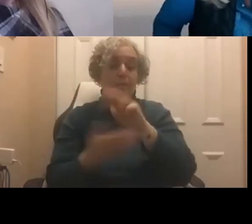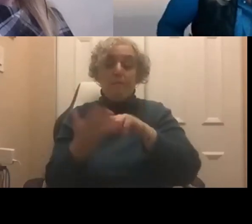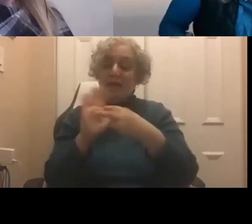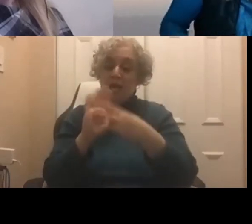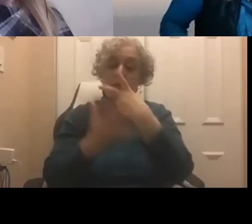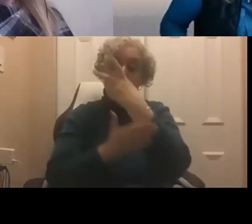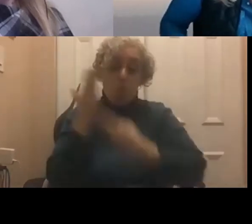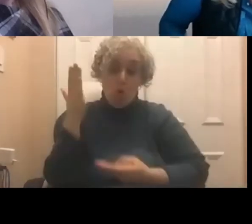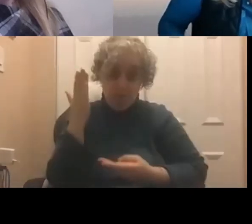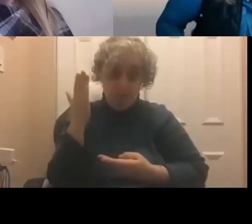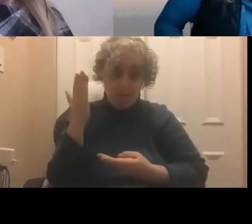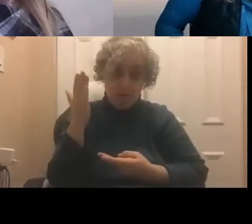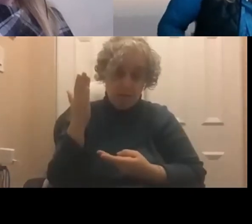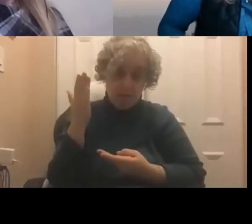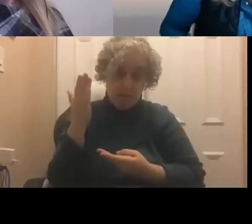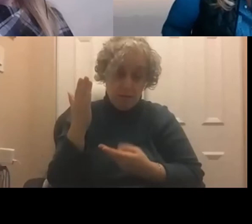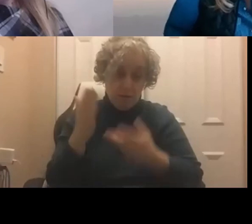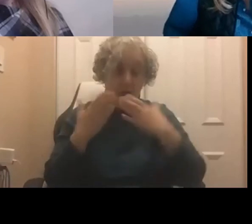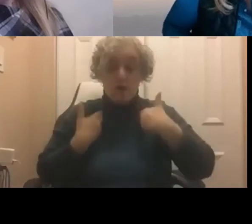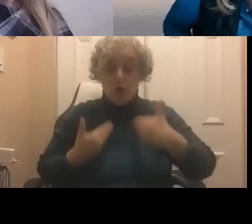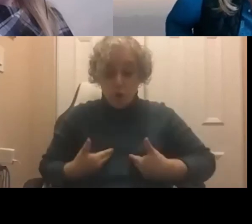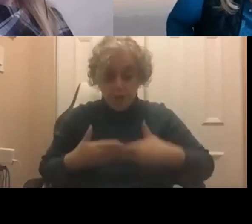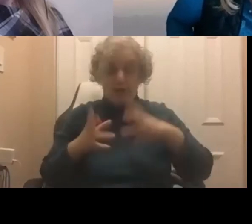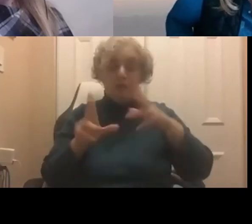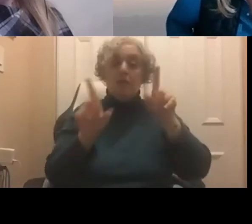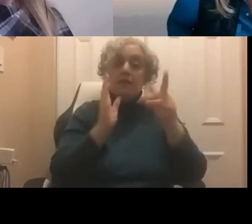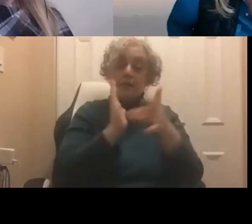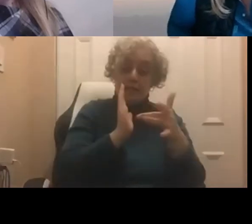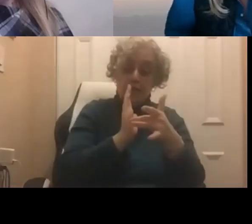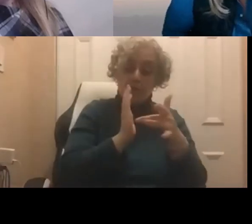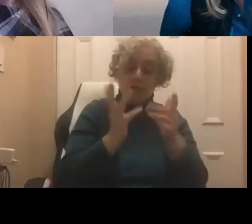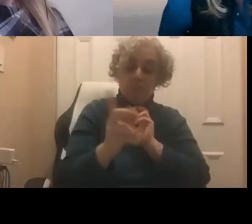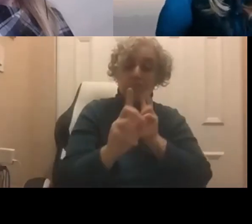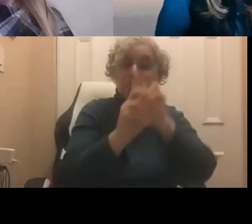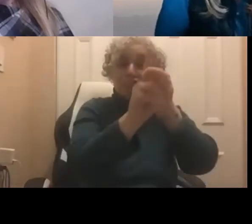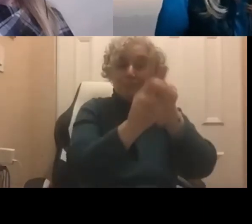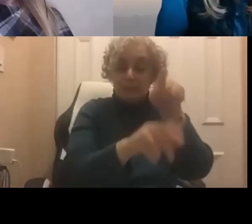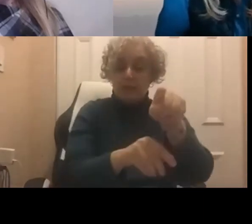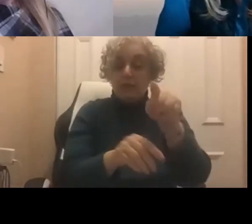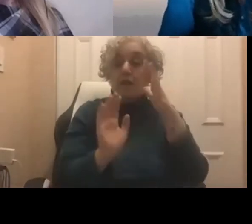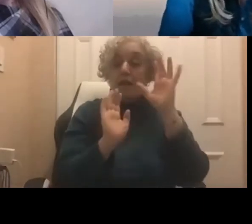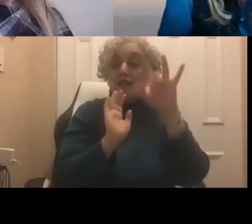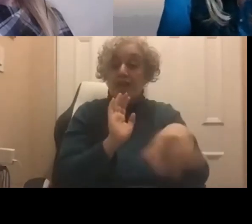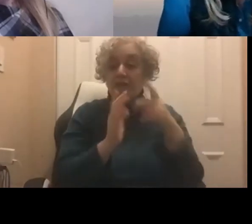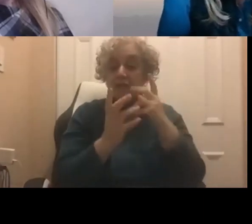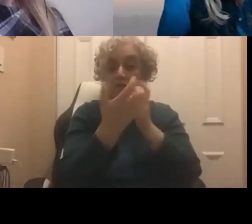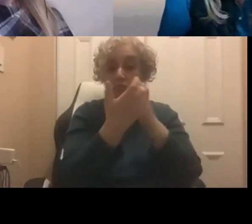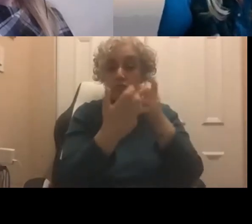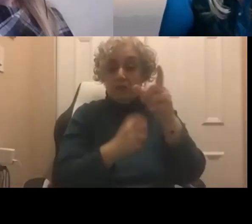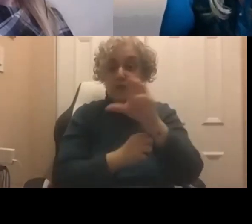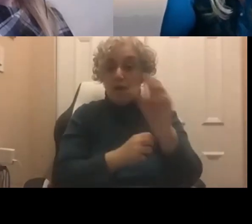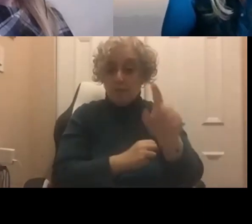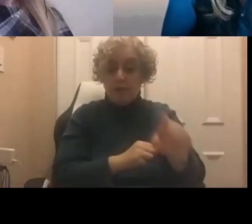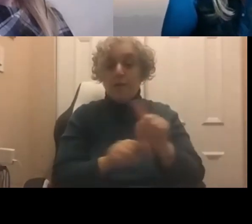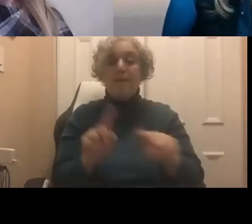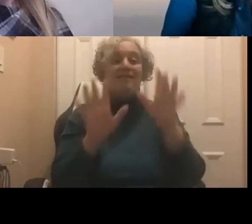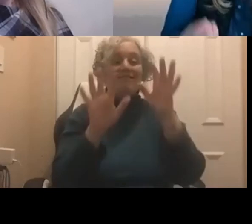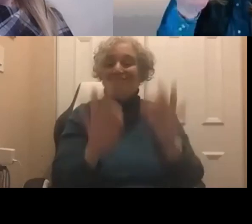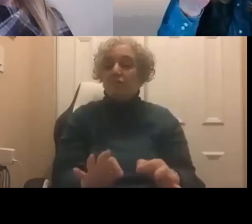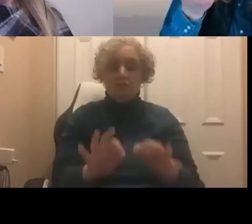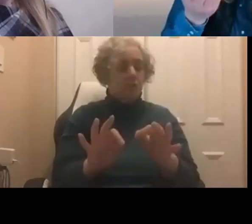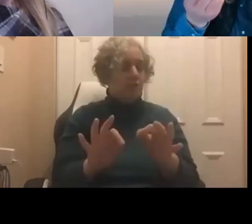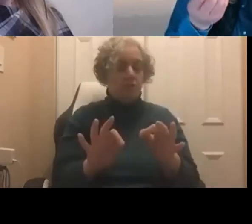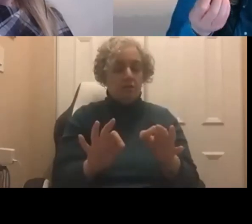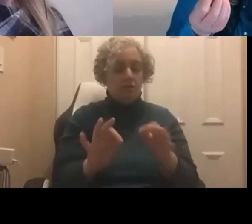you know, you got to have these hybrid models to apply, but not say that it's a definitive ratio of